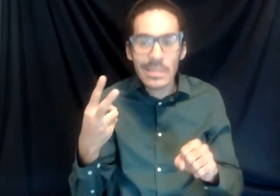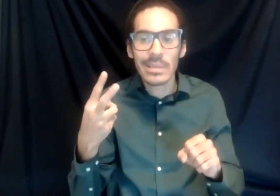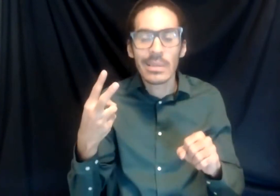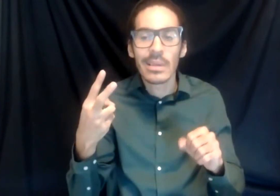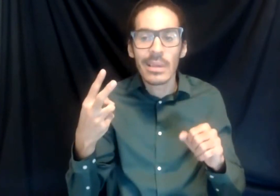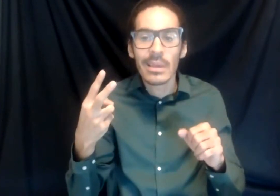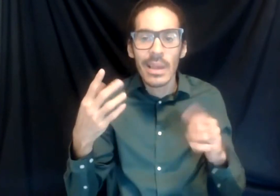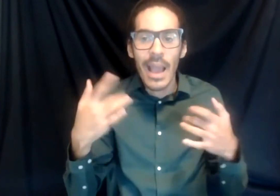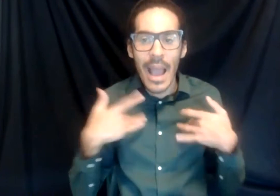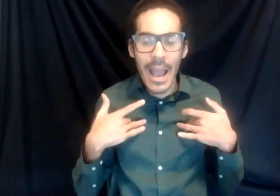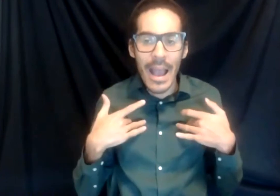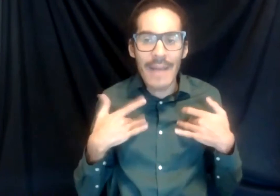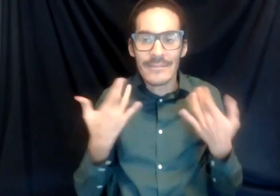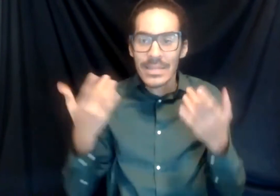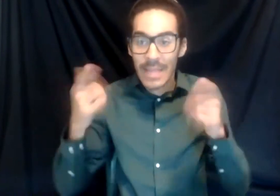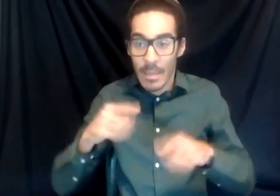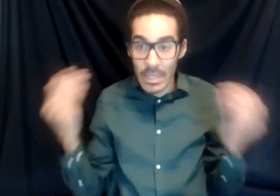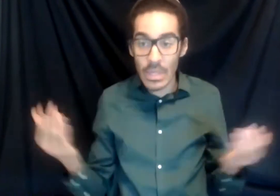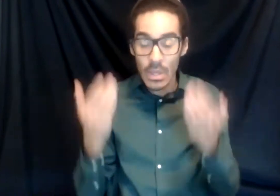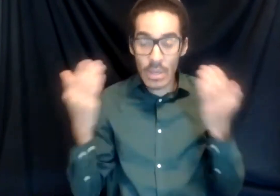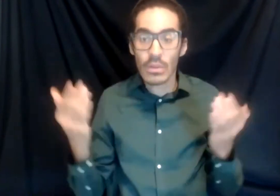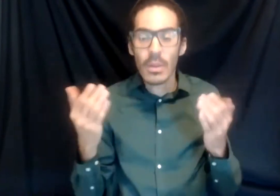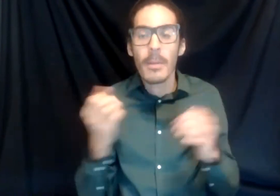of students feel excited coming to events?